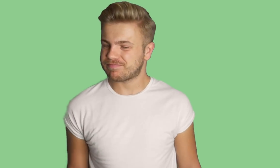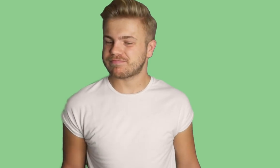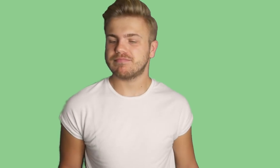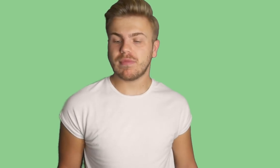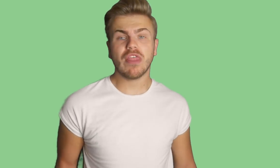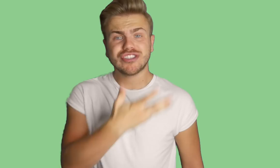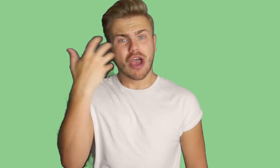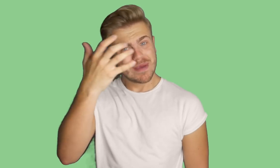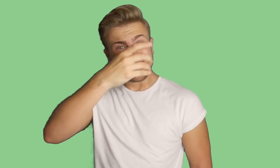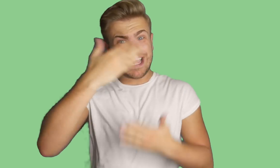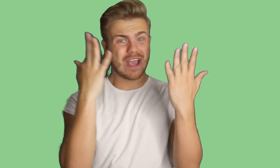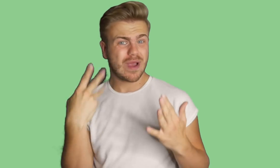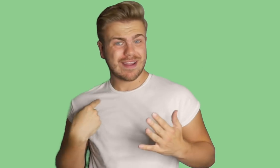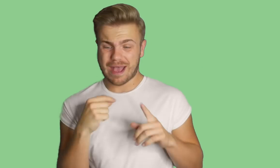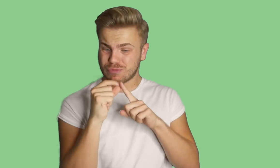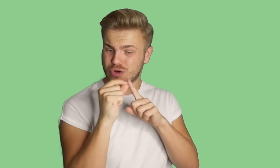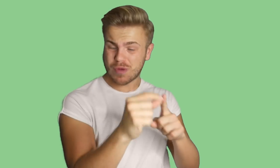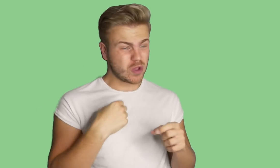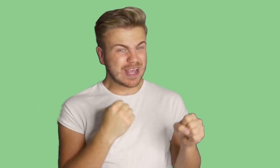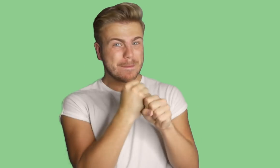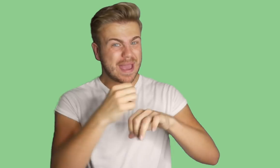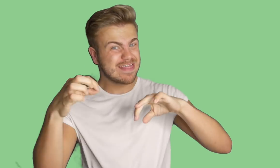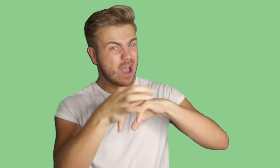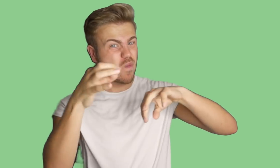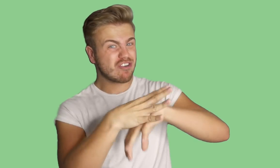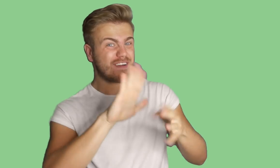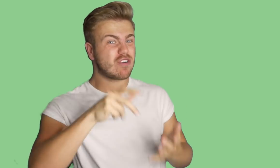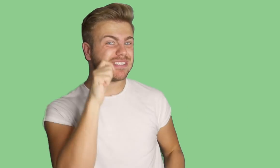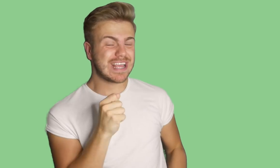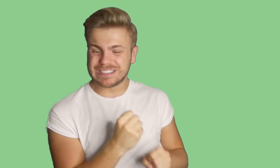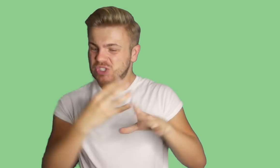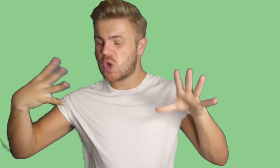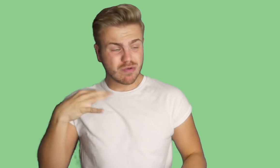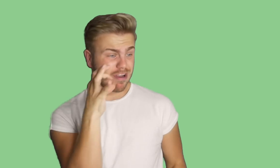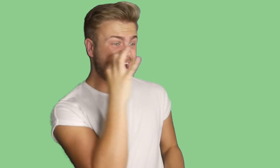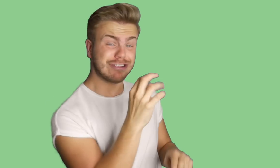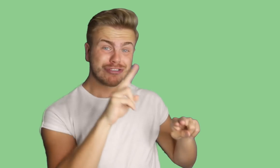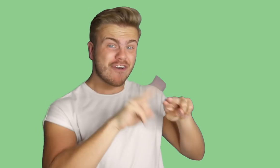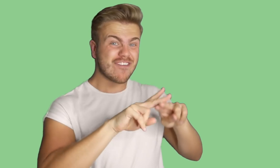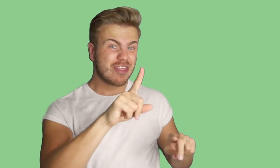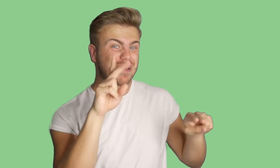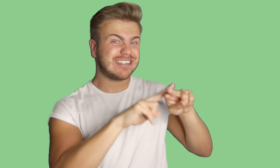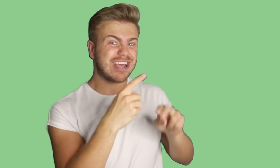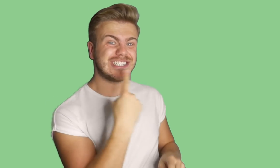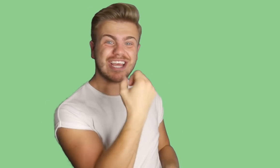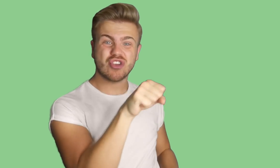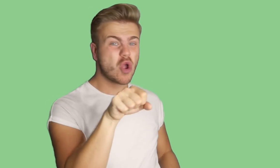On the summer day when I proposed I made that wedding ring dentist gold And I asked her father but her daddy said no,